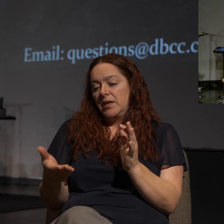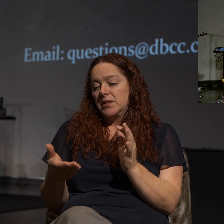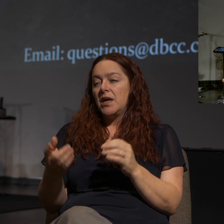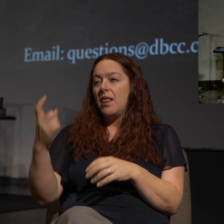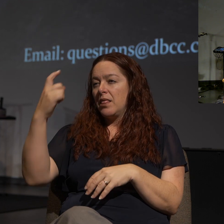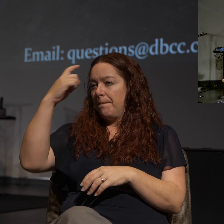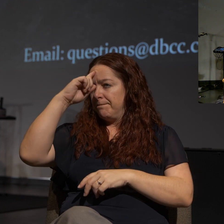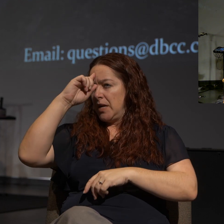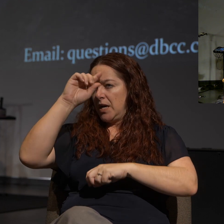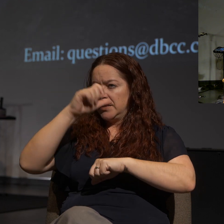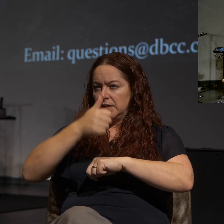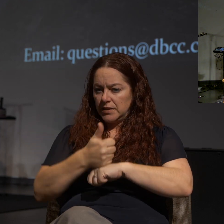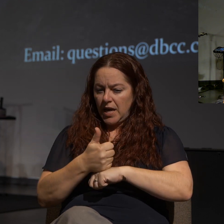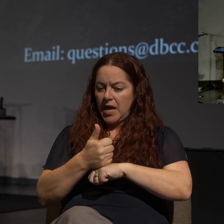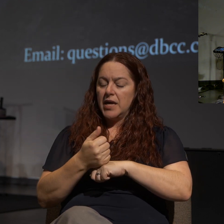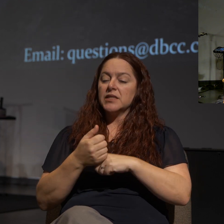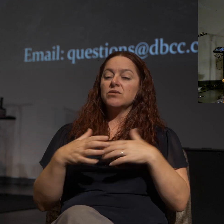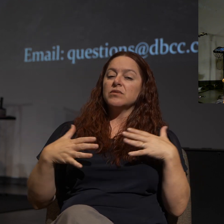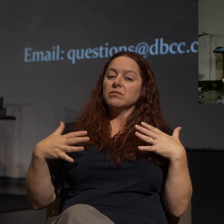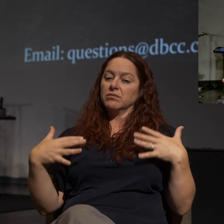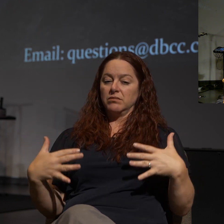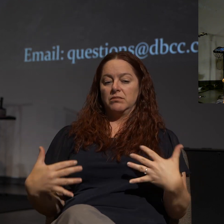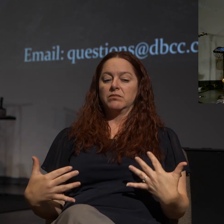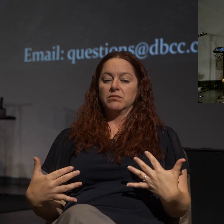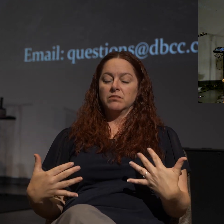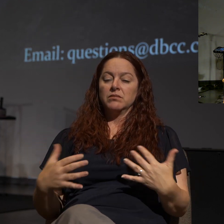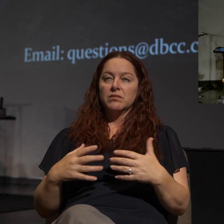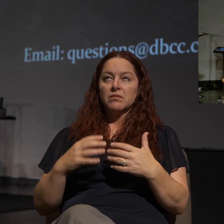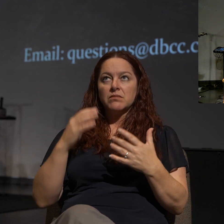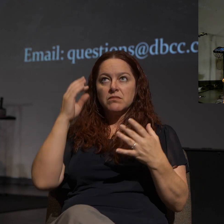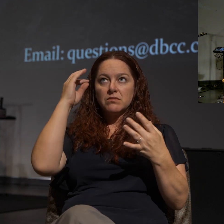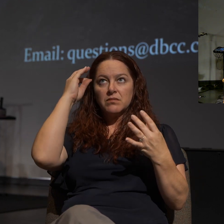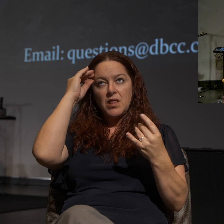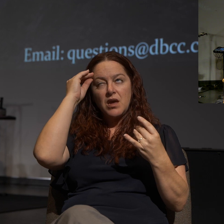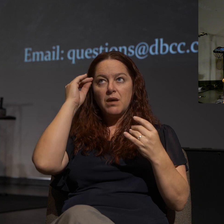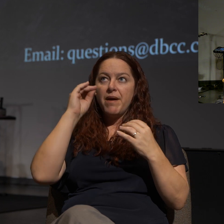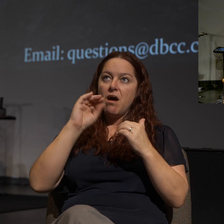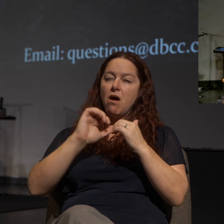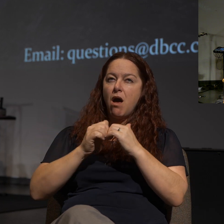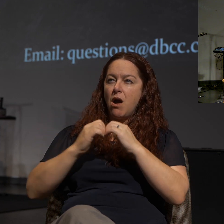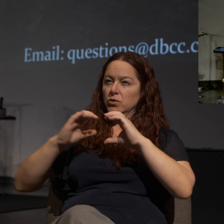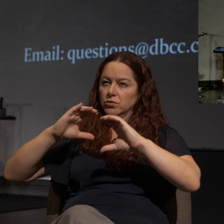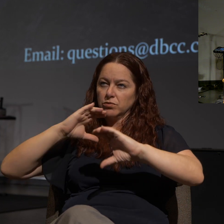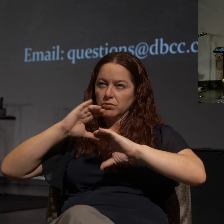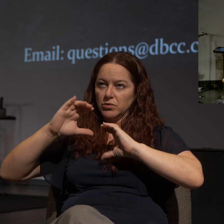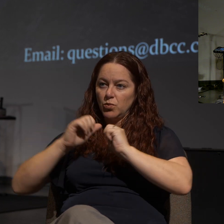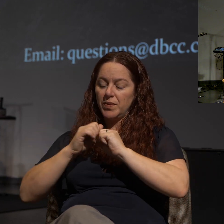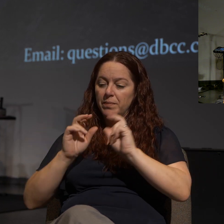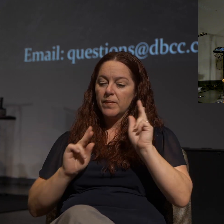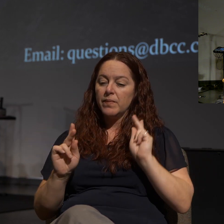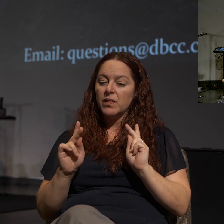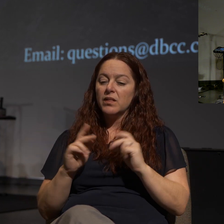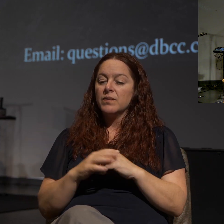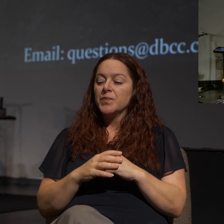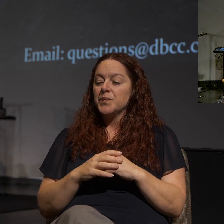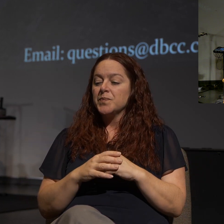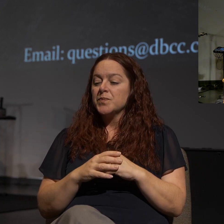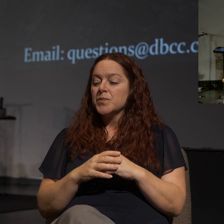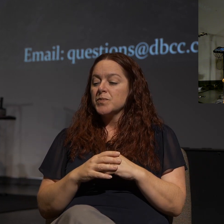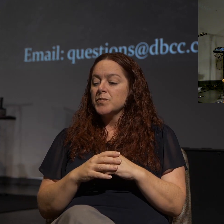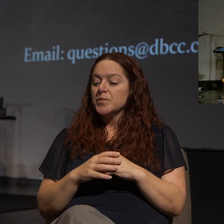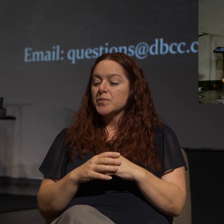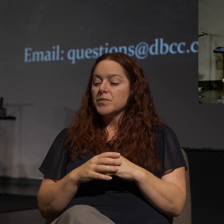mindset, the posture that we should have as we think about engaging people in conversations. And then just some ways to simply